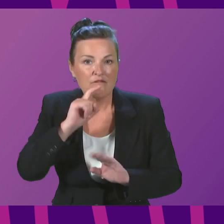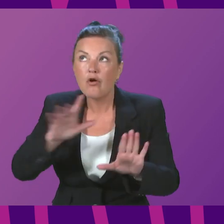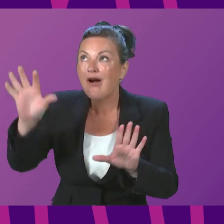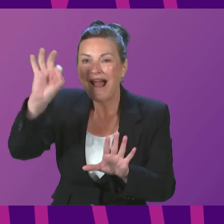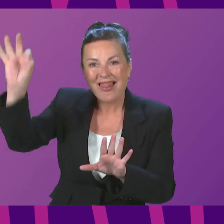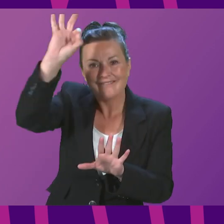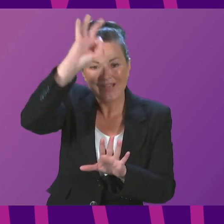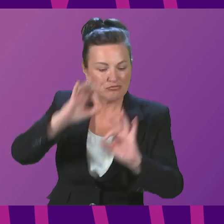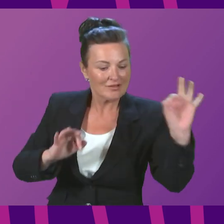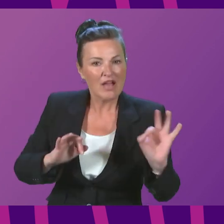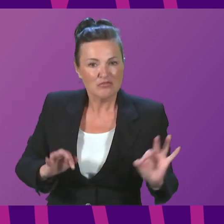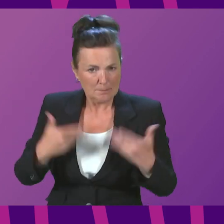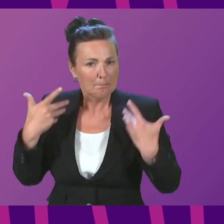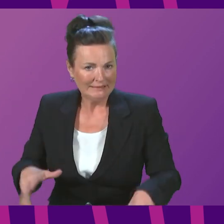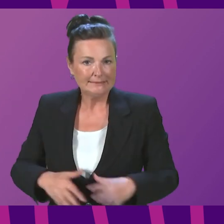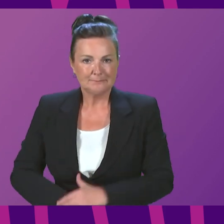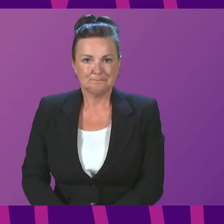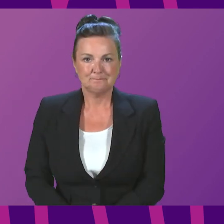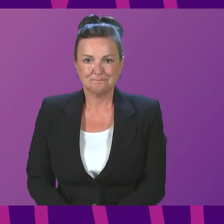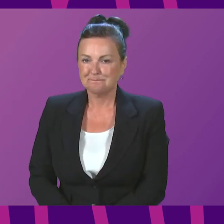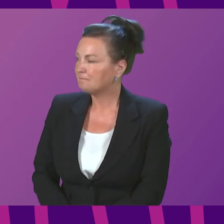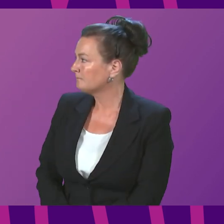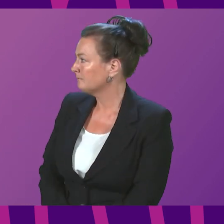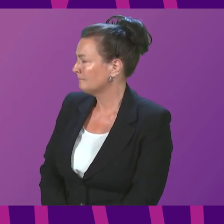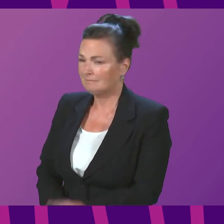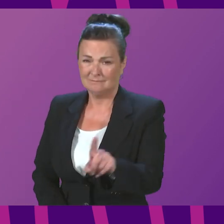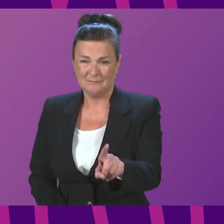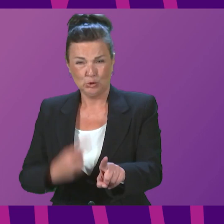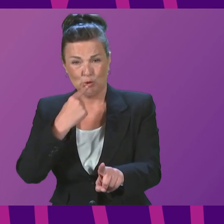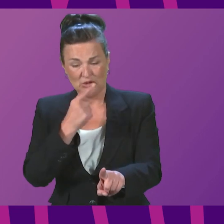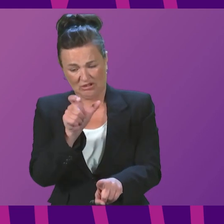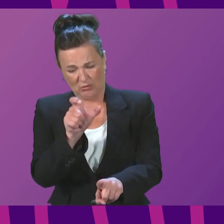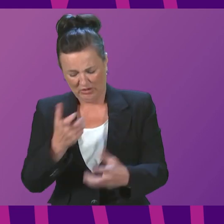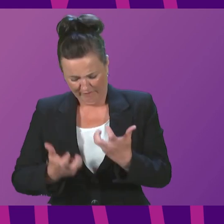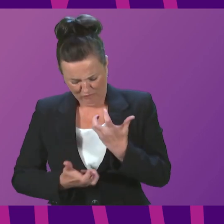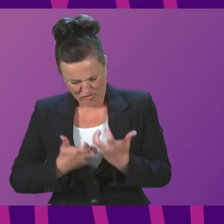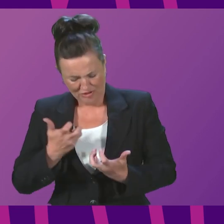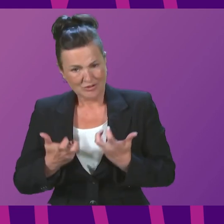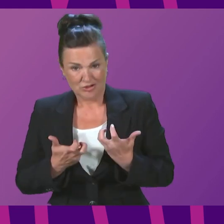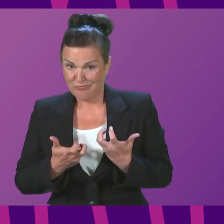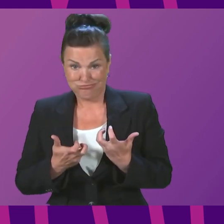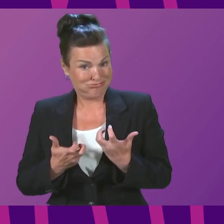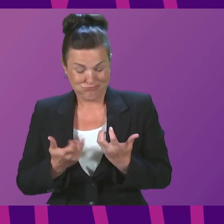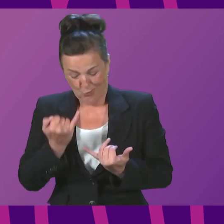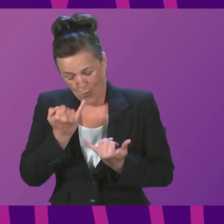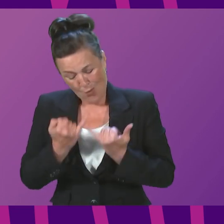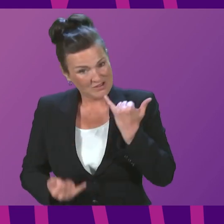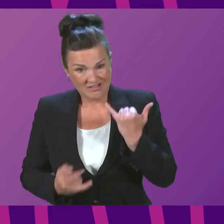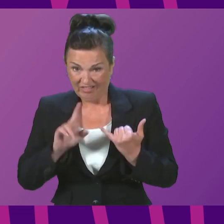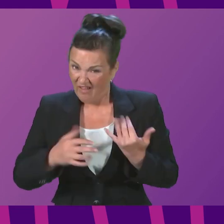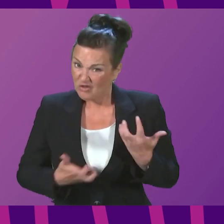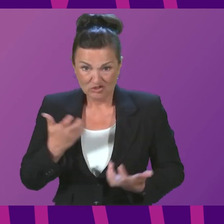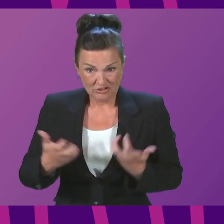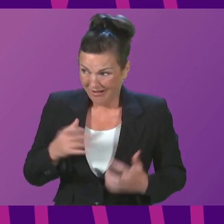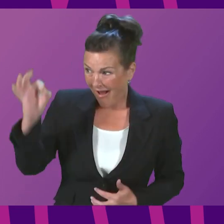infrastructure. Jamie Green. I have to say, frustration is a complete underestimation of the strength of feeling on our